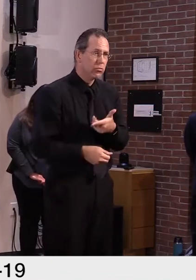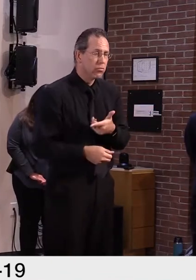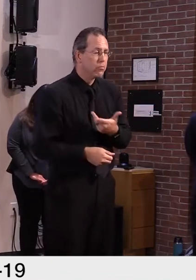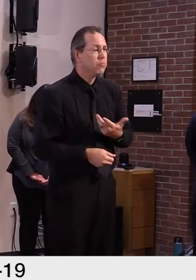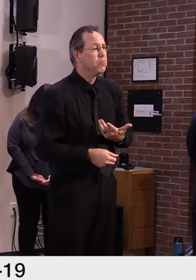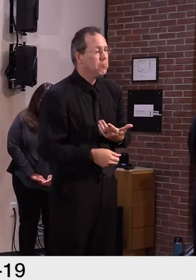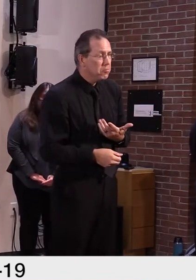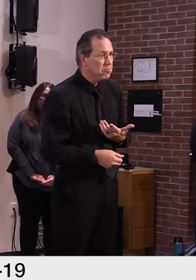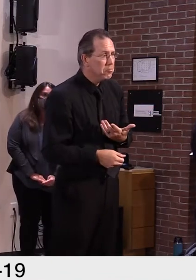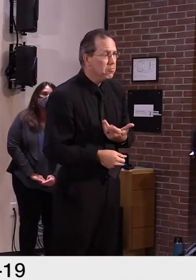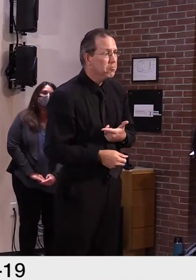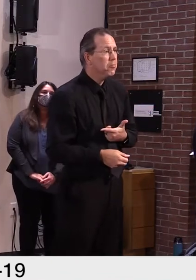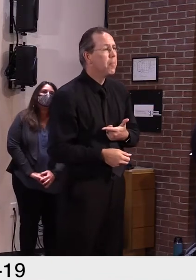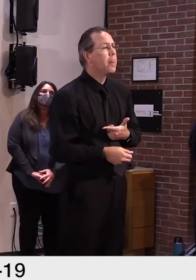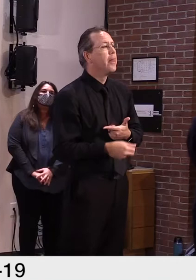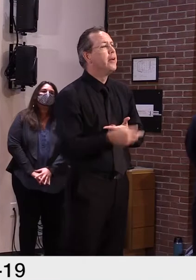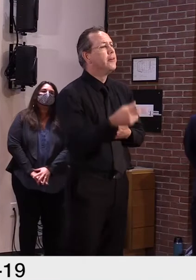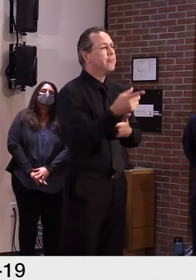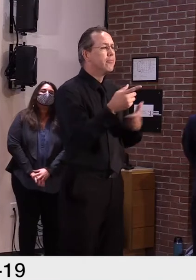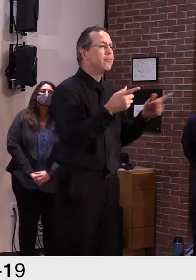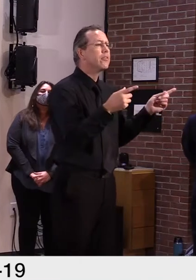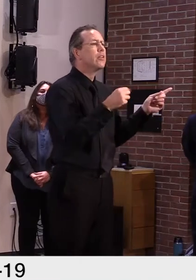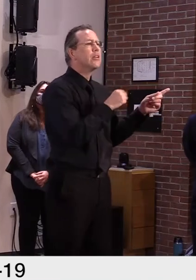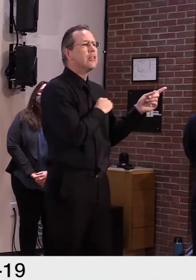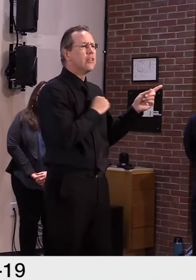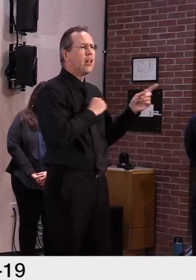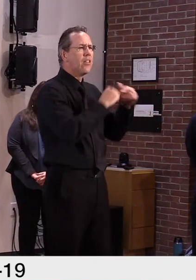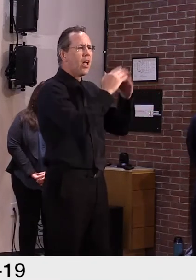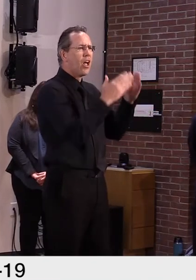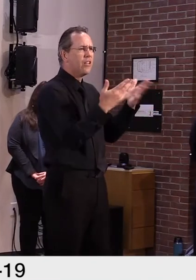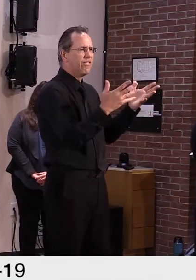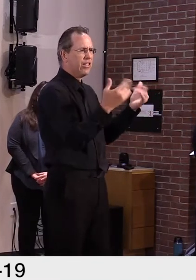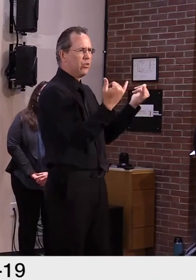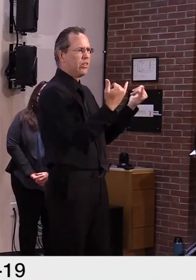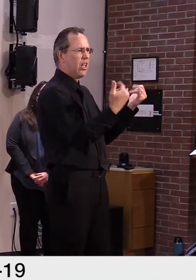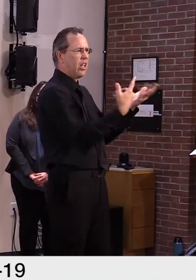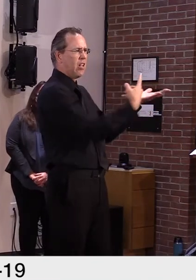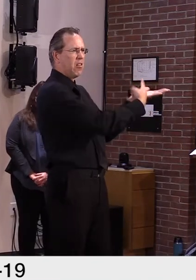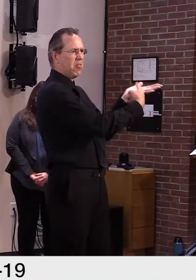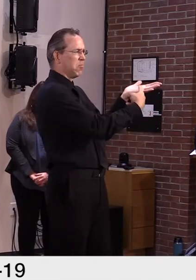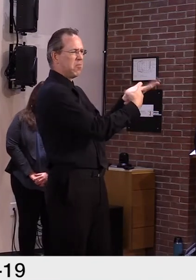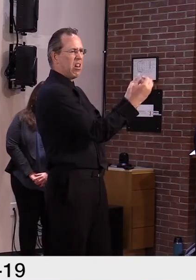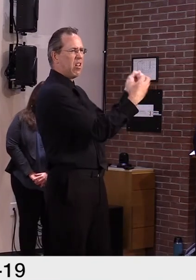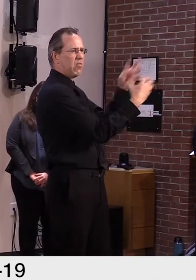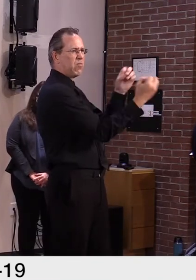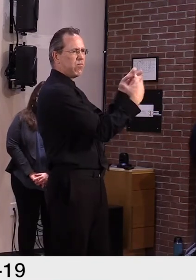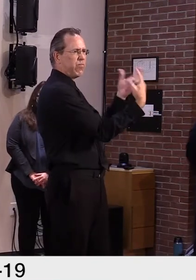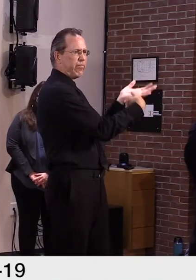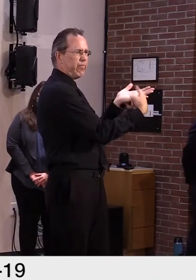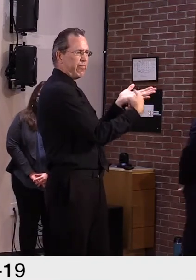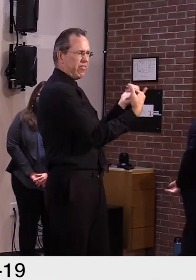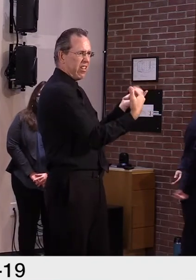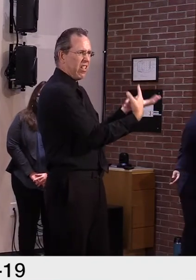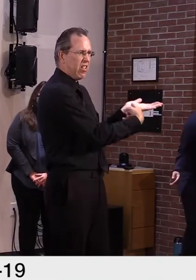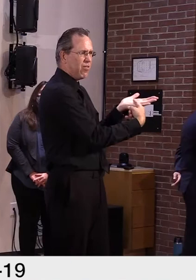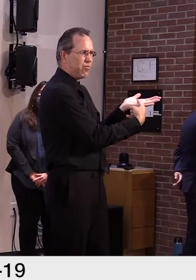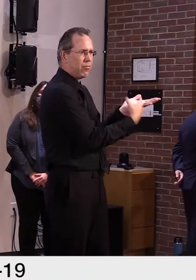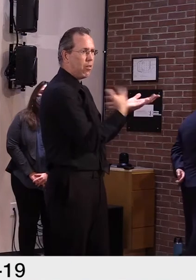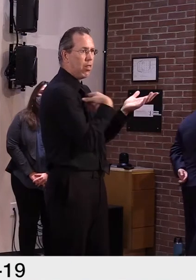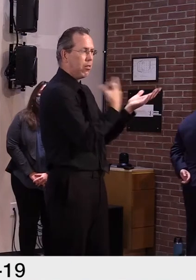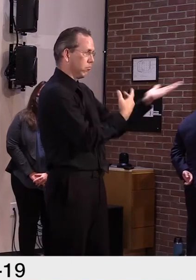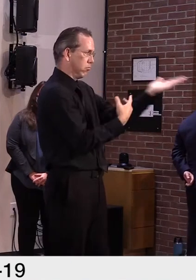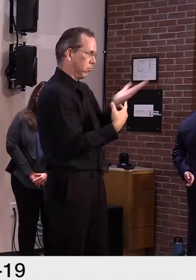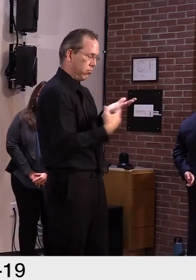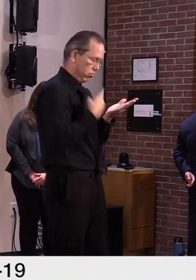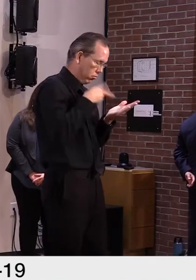So it's hard for me to comment as to whether I had any problems because there are many last-minute additions that could come into play here